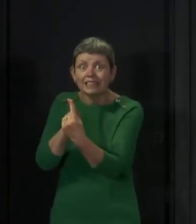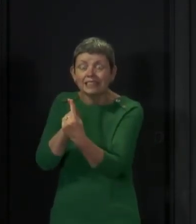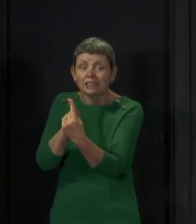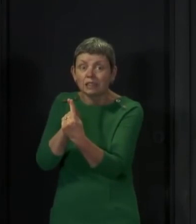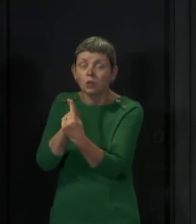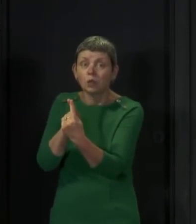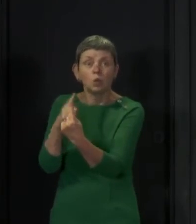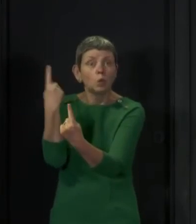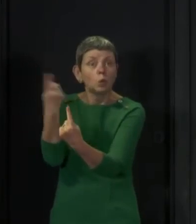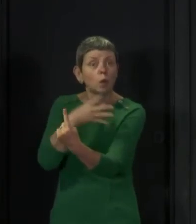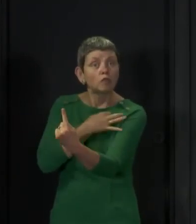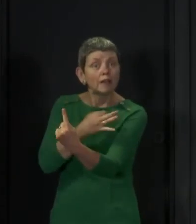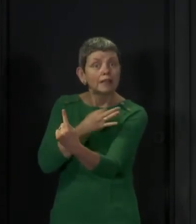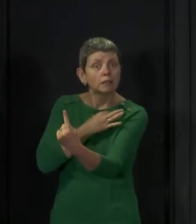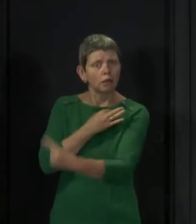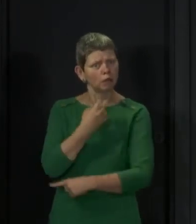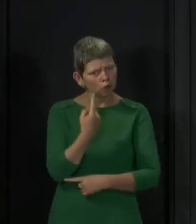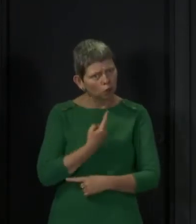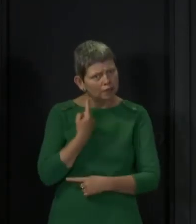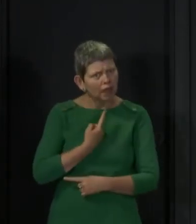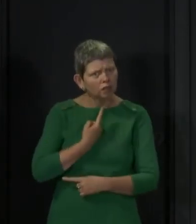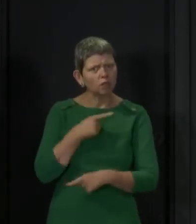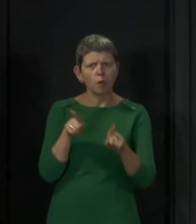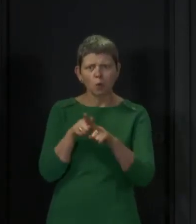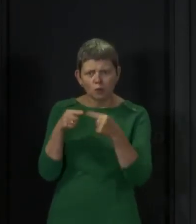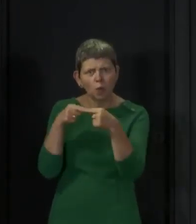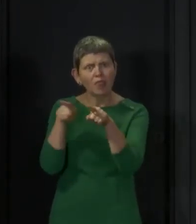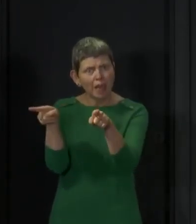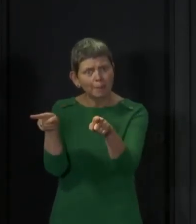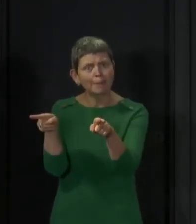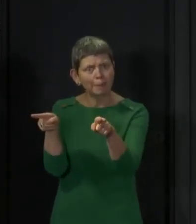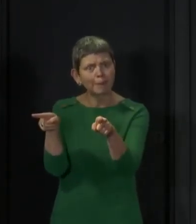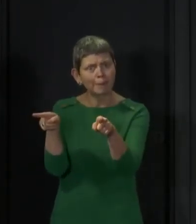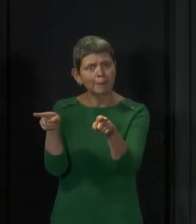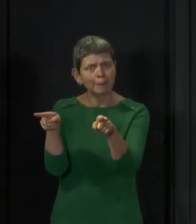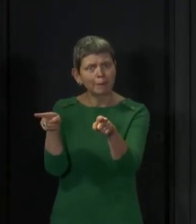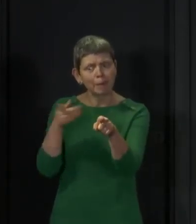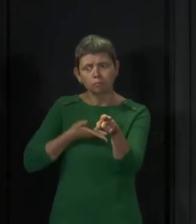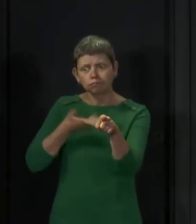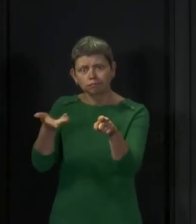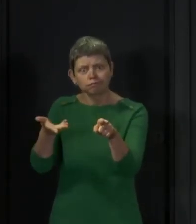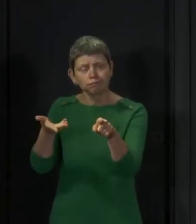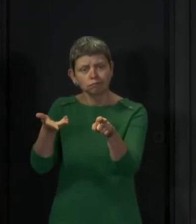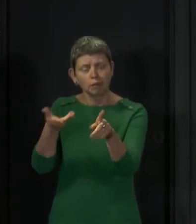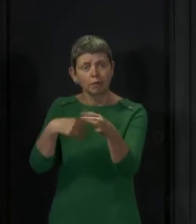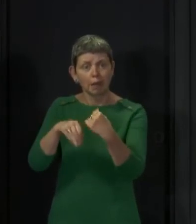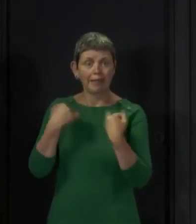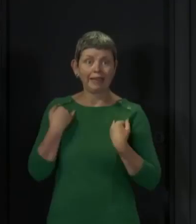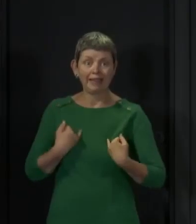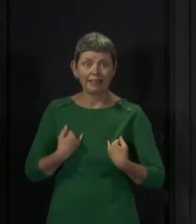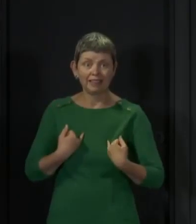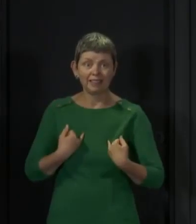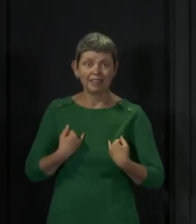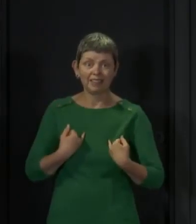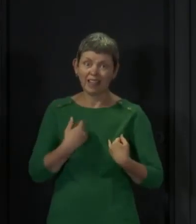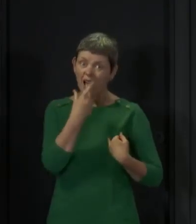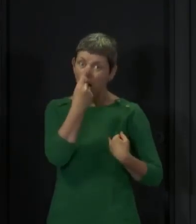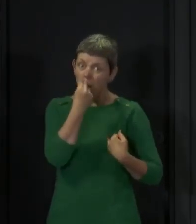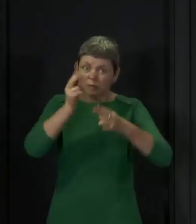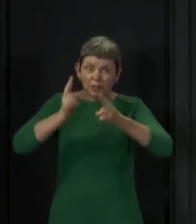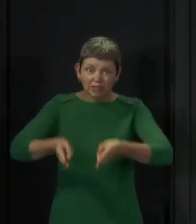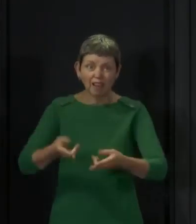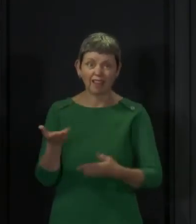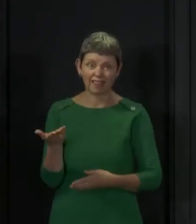yourselves and you are putting them at risk of getting the virus or becoming ill with it and potentially dying